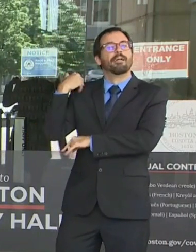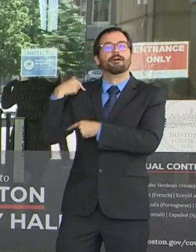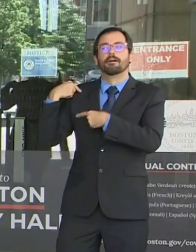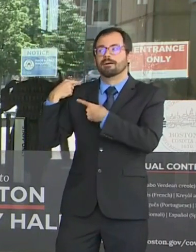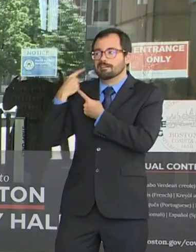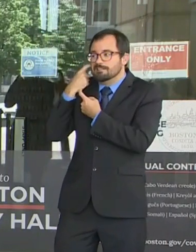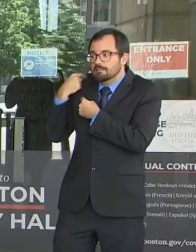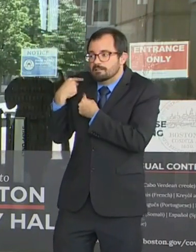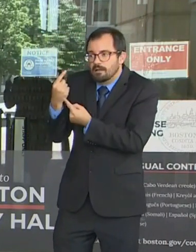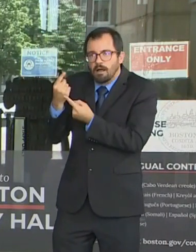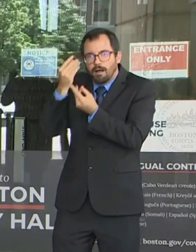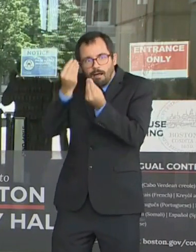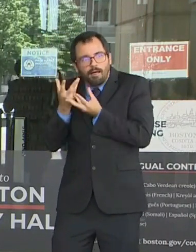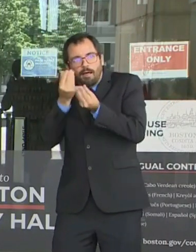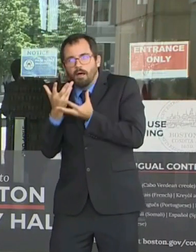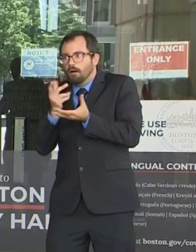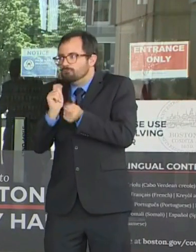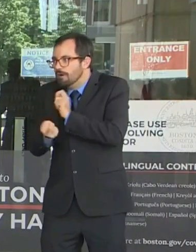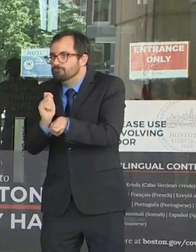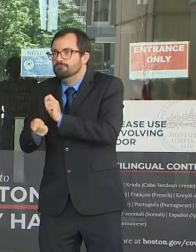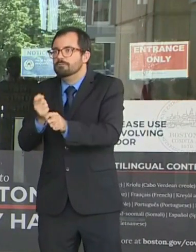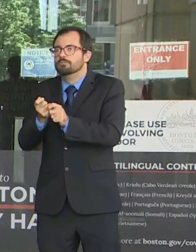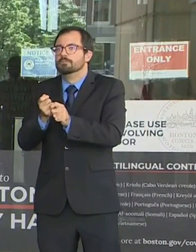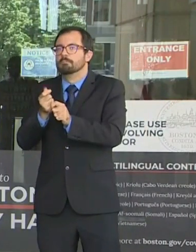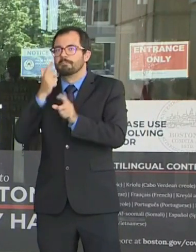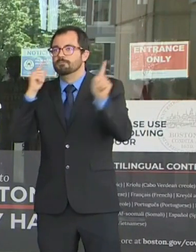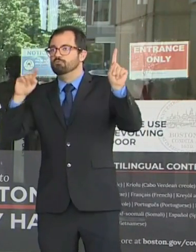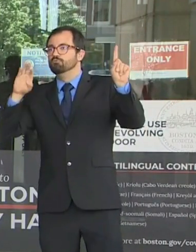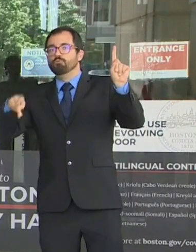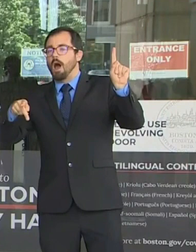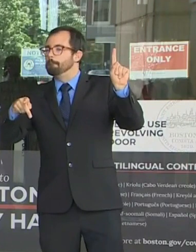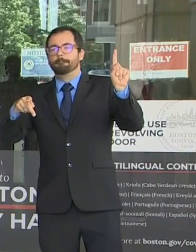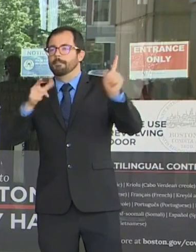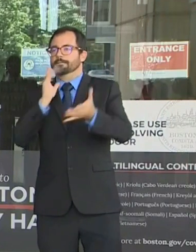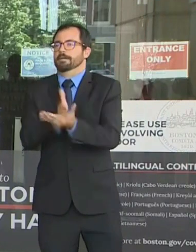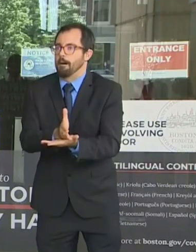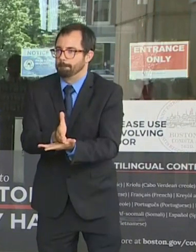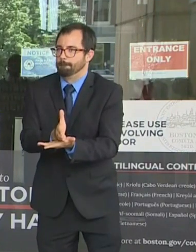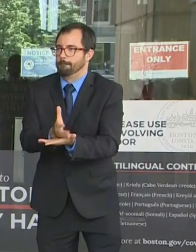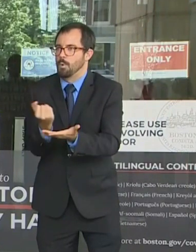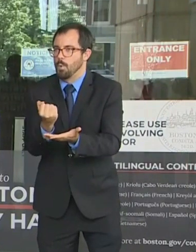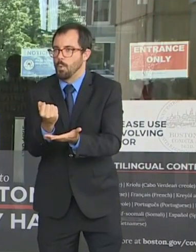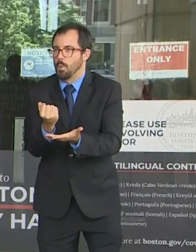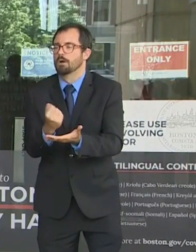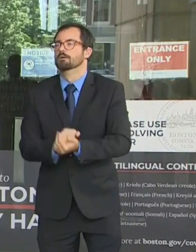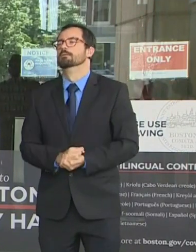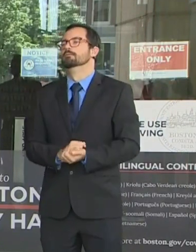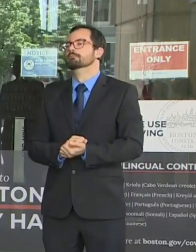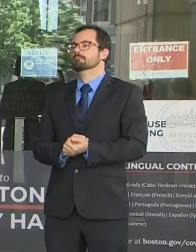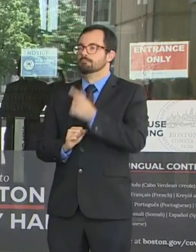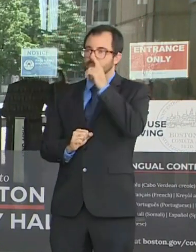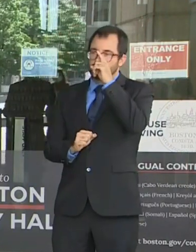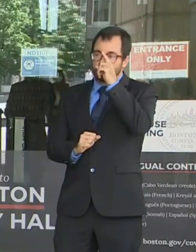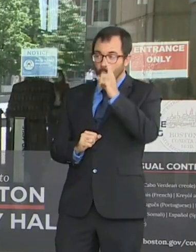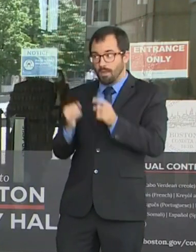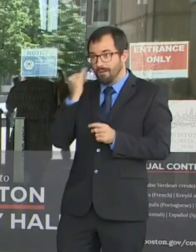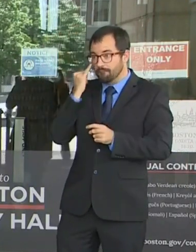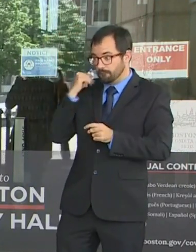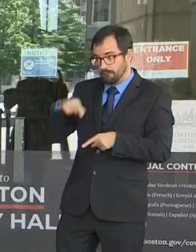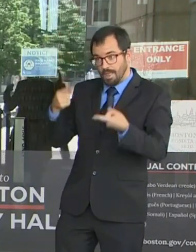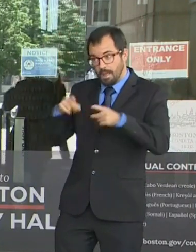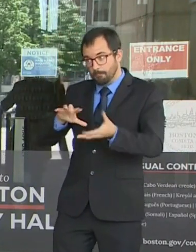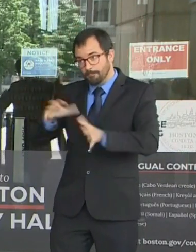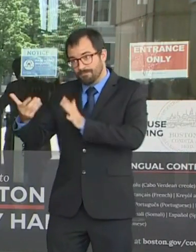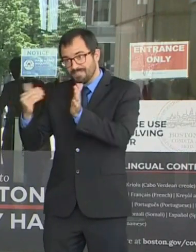push to make sure that we don't see any disruption in our mail as we go through this election season. We're going to continue to monitor the situation closely